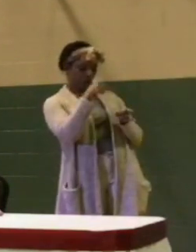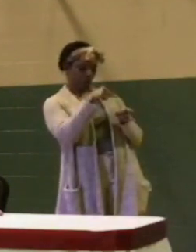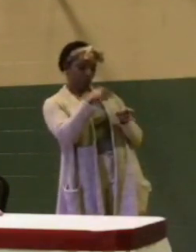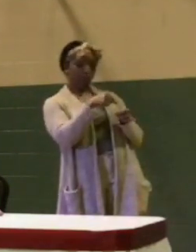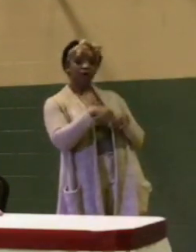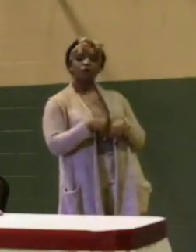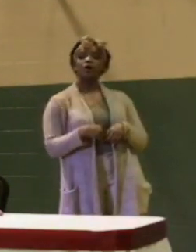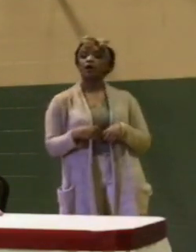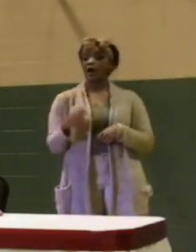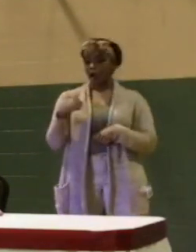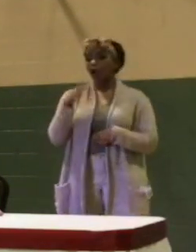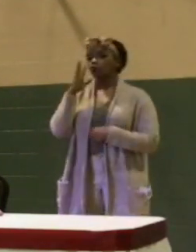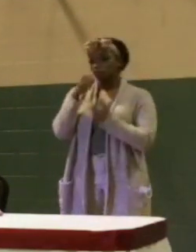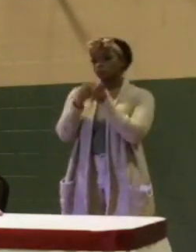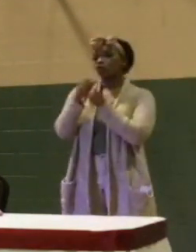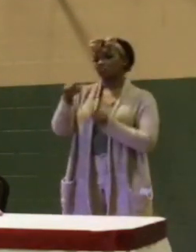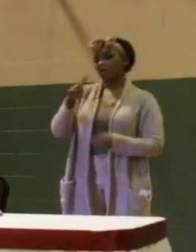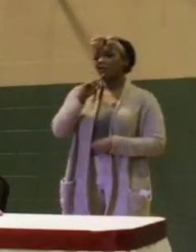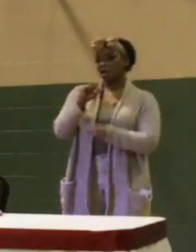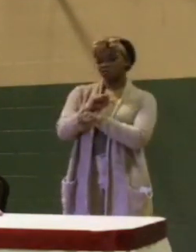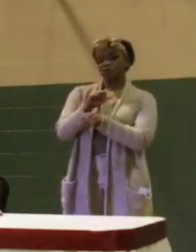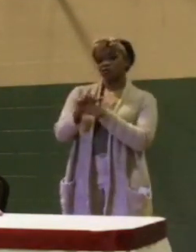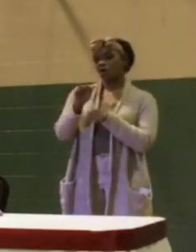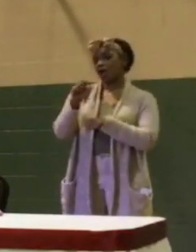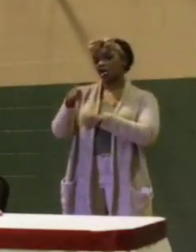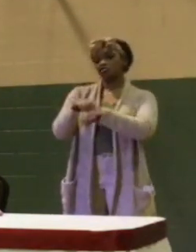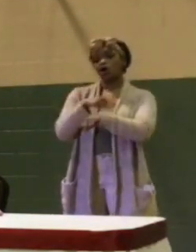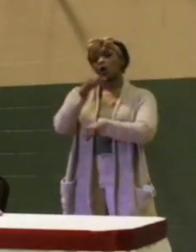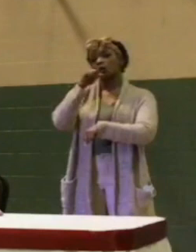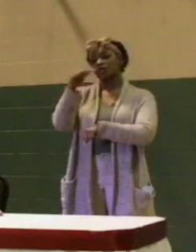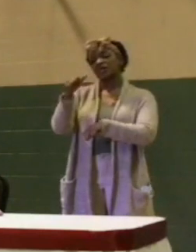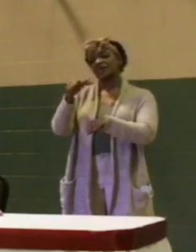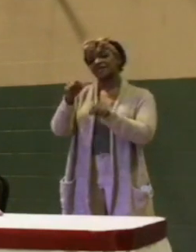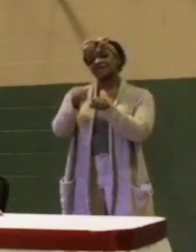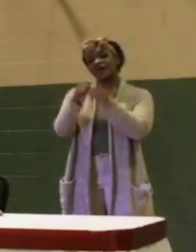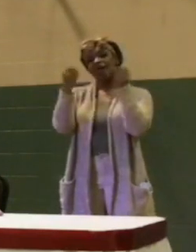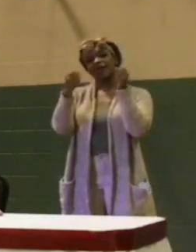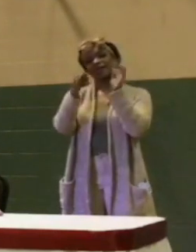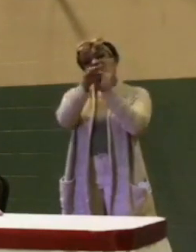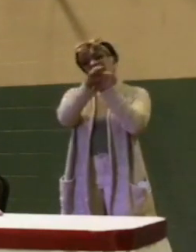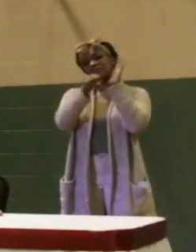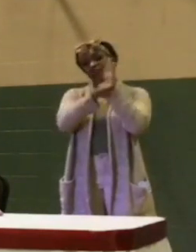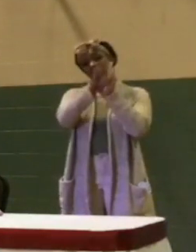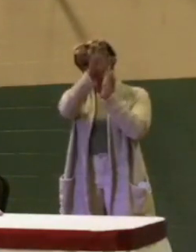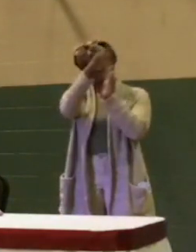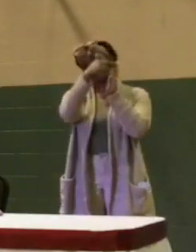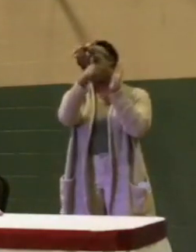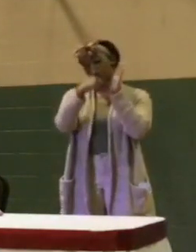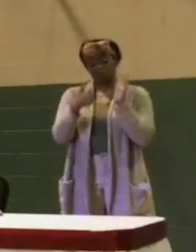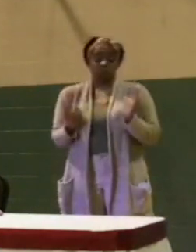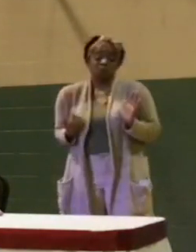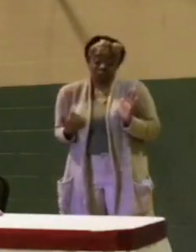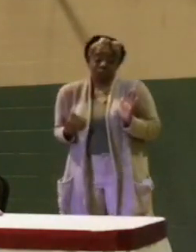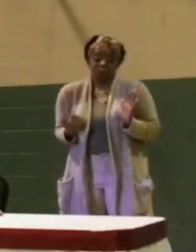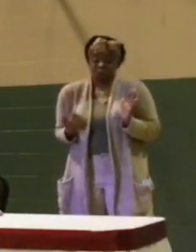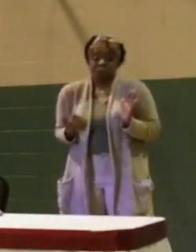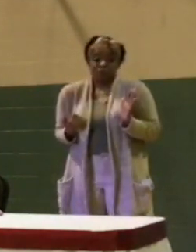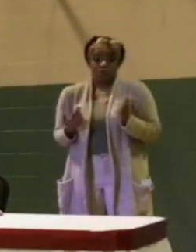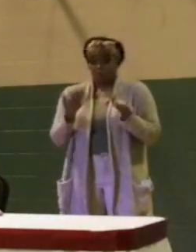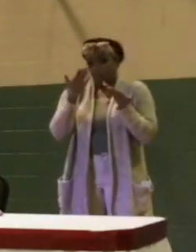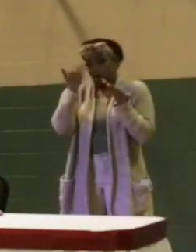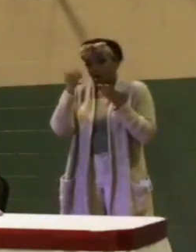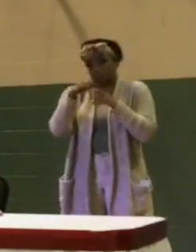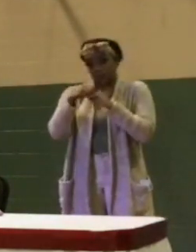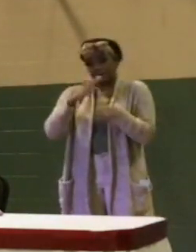would support that, absolutely, as long as it didn't violate the state statute over liquor, absolutely. Because, in my